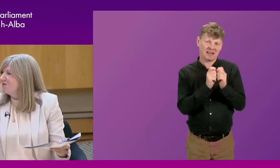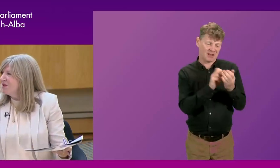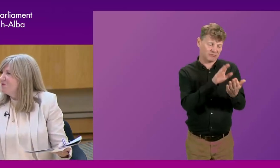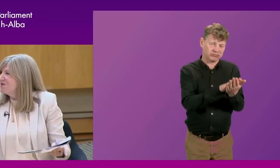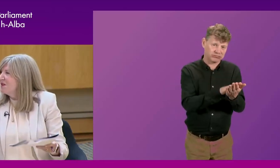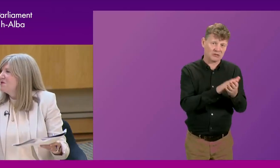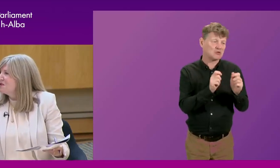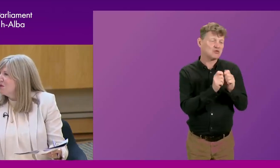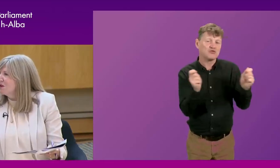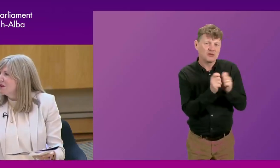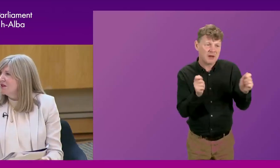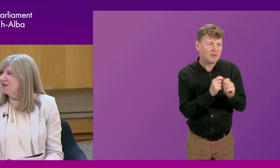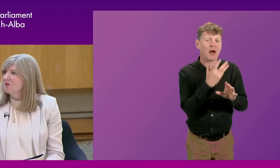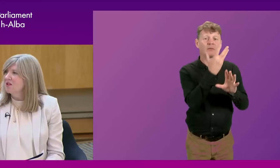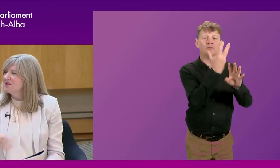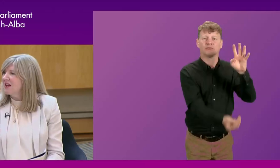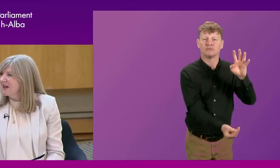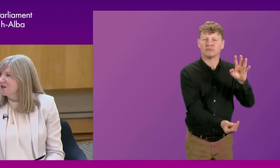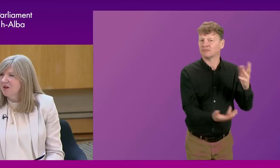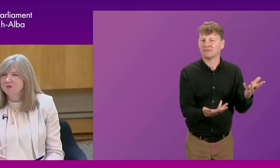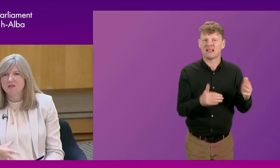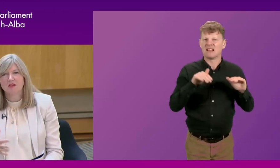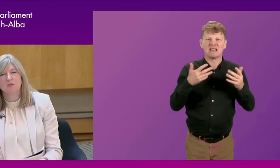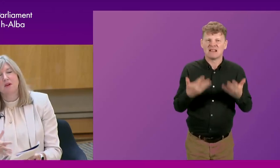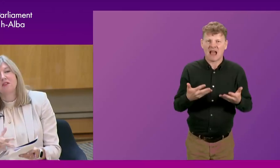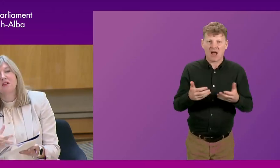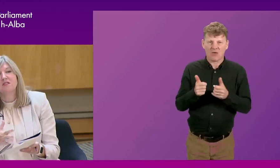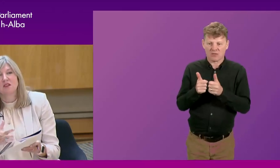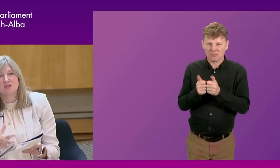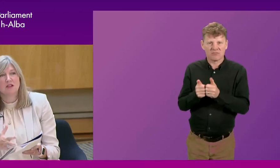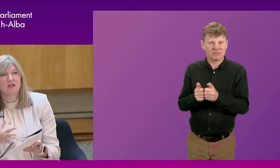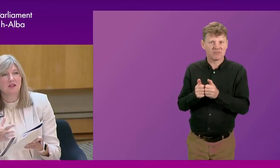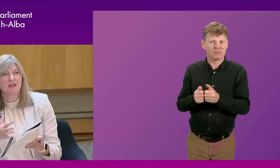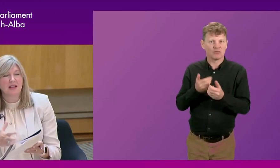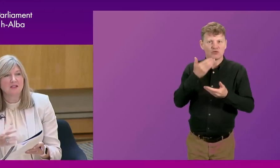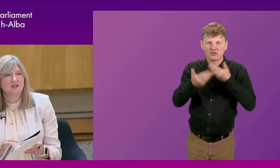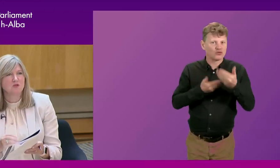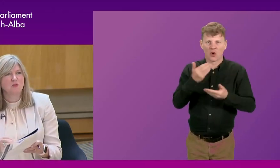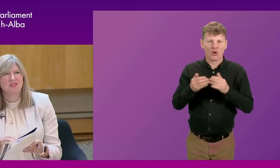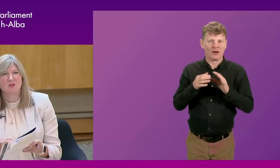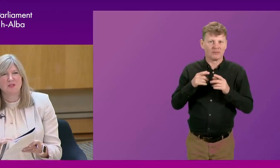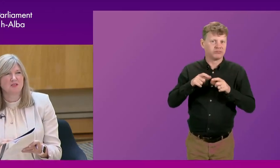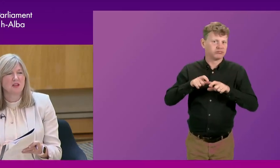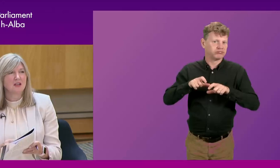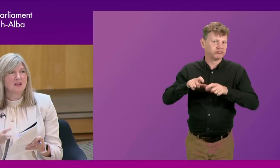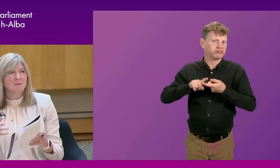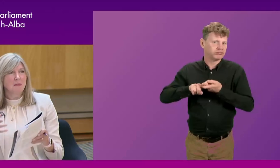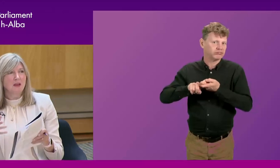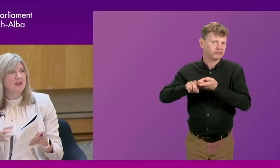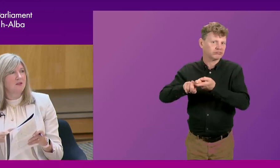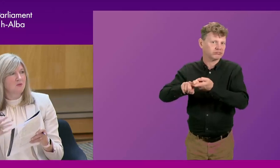newspaper. It would, it would disappear. Now things hang around. think it, I think it does lend. Social media obviously has,